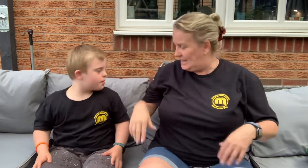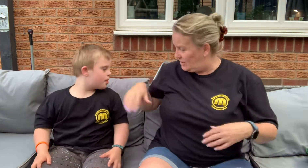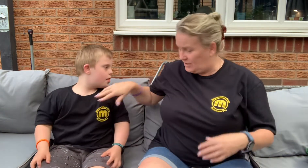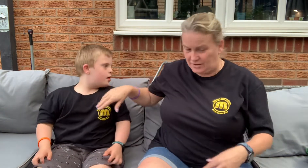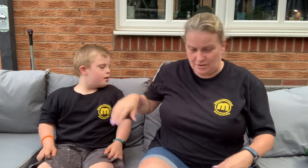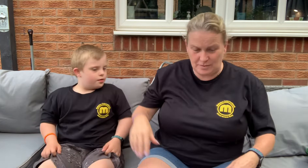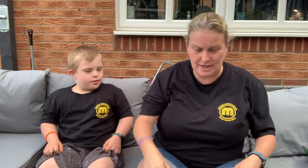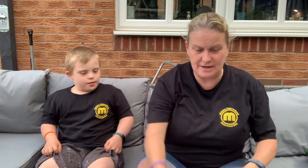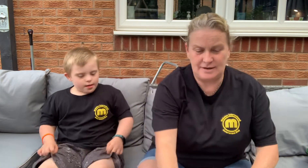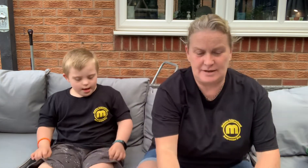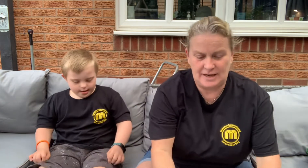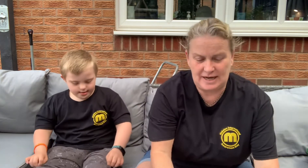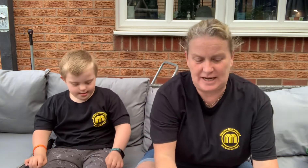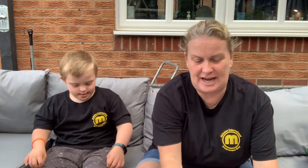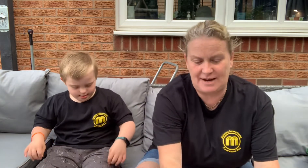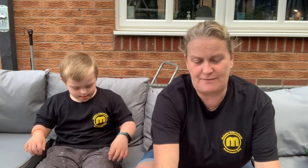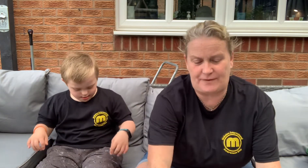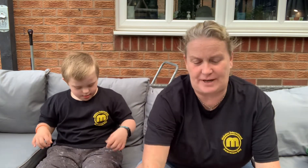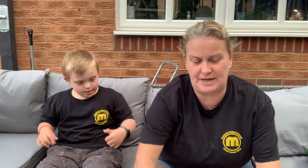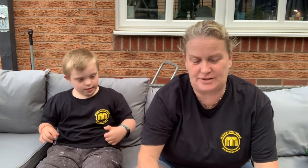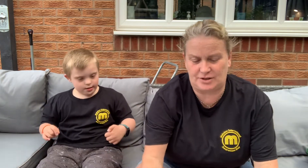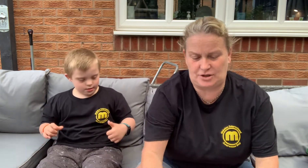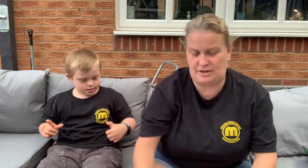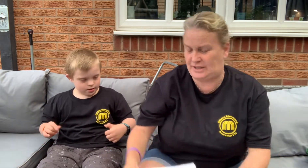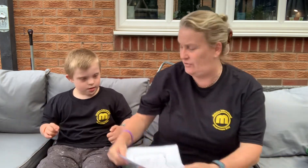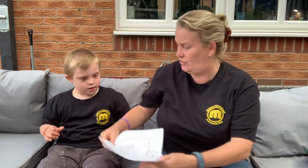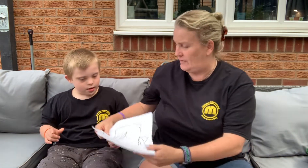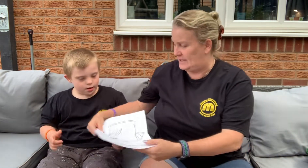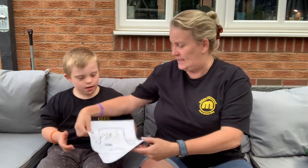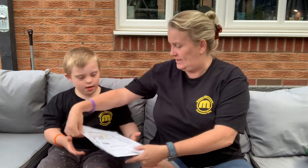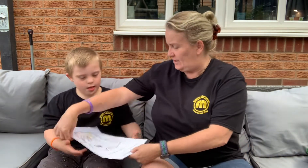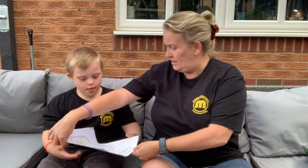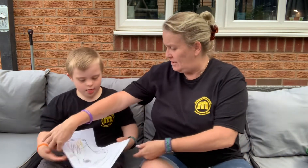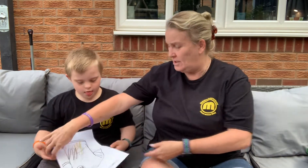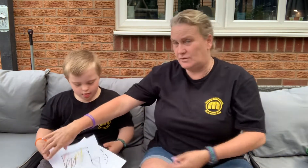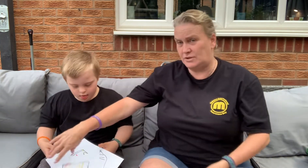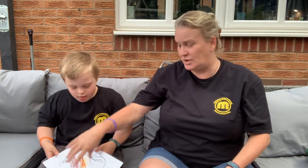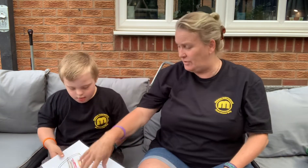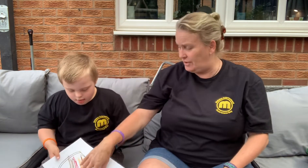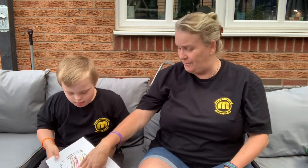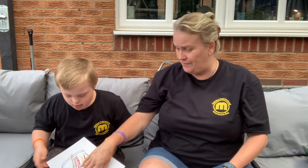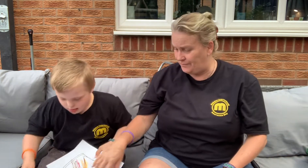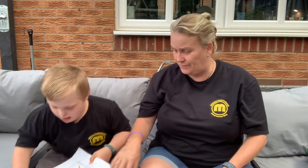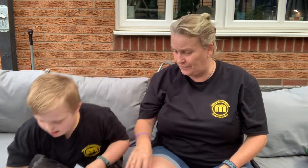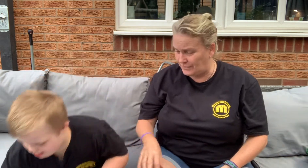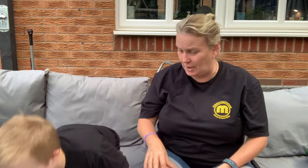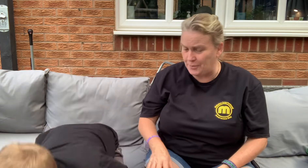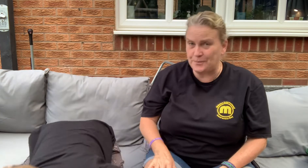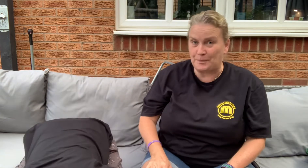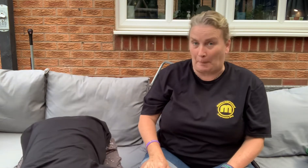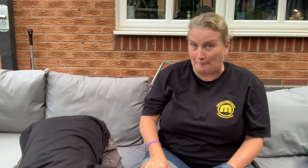-shirts, aren't we? Yes. And Alfie is going to show you these drawings. He's done. Want to show you them? Oh. Yes.